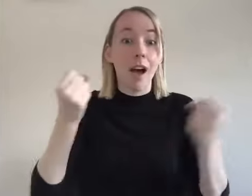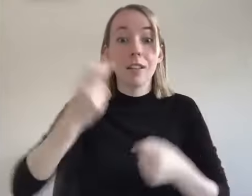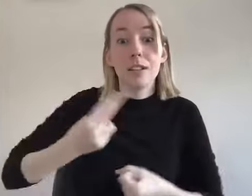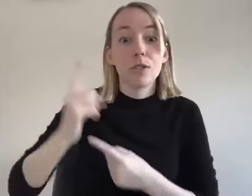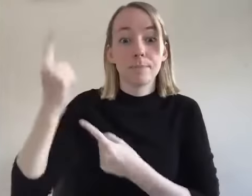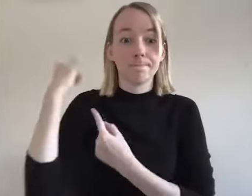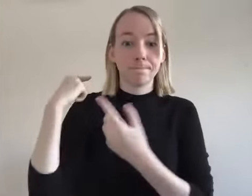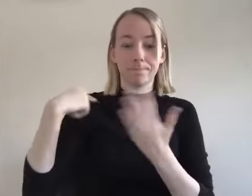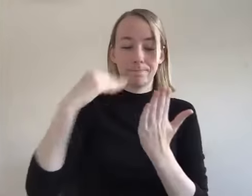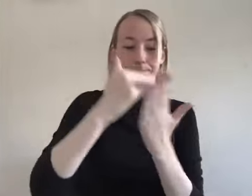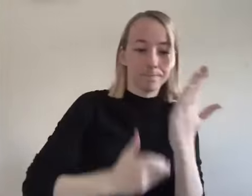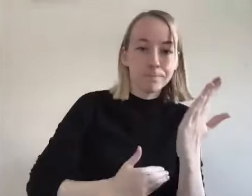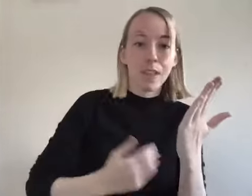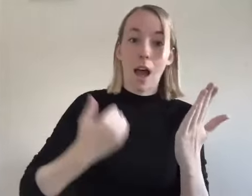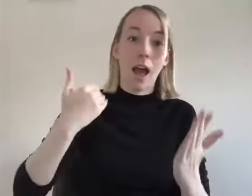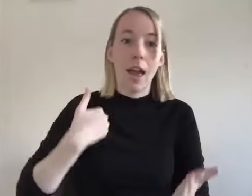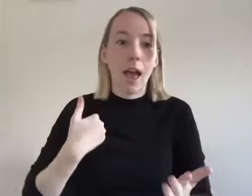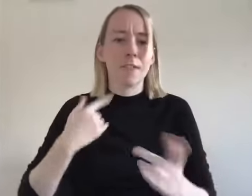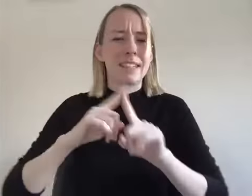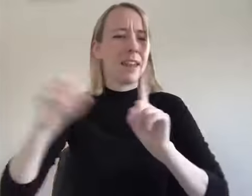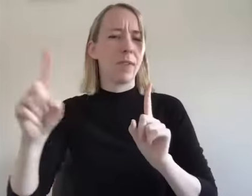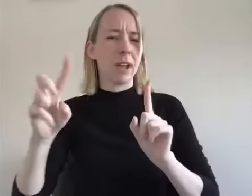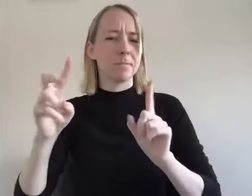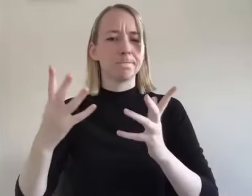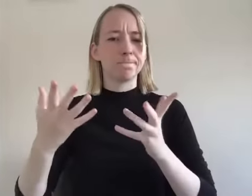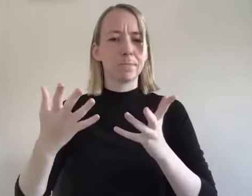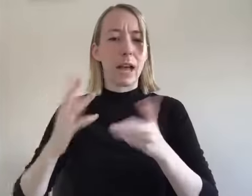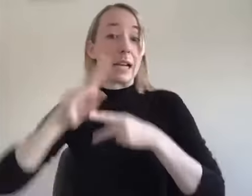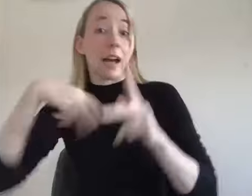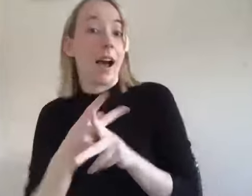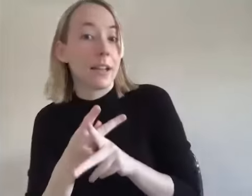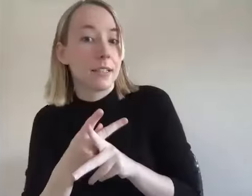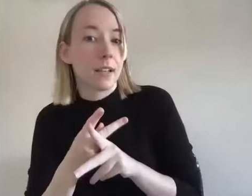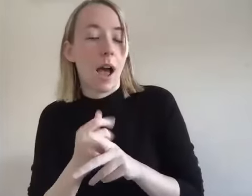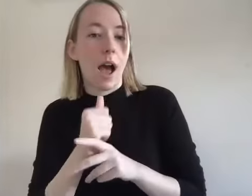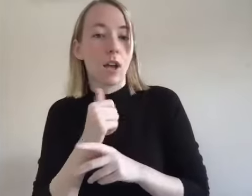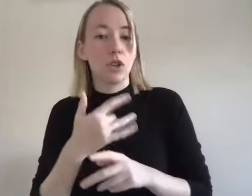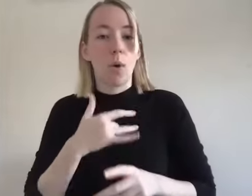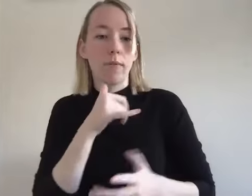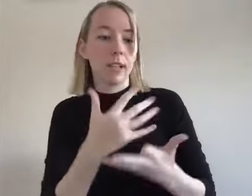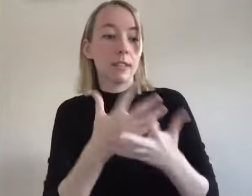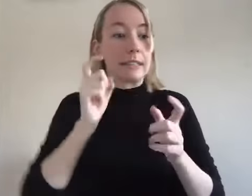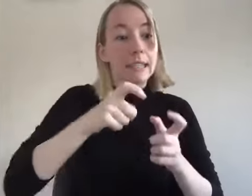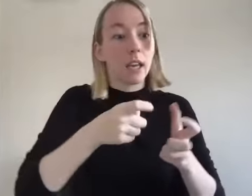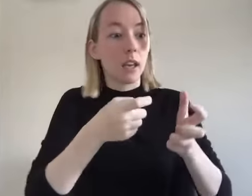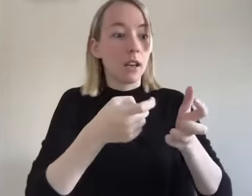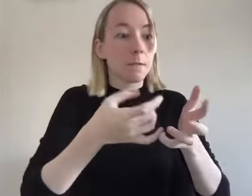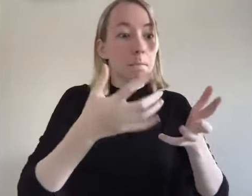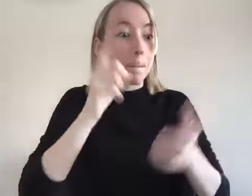like it's i feel like it's literally a mental illness that like i have in a different way like i don't have this phenomenon of craving um